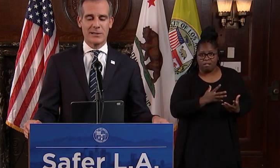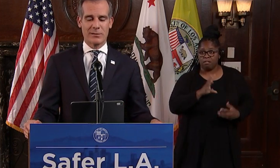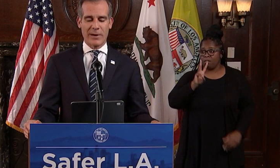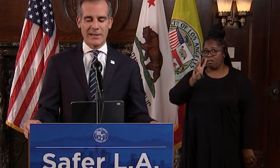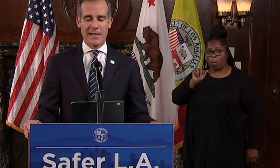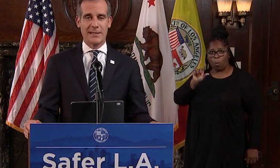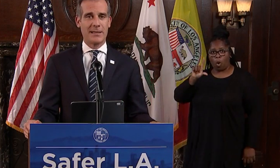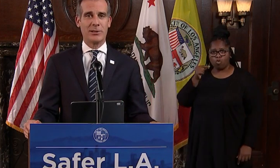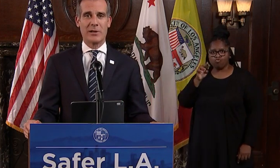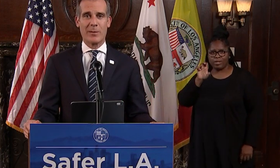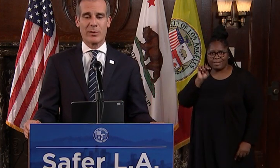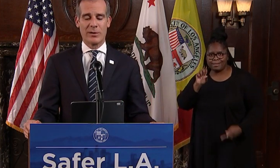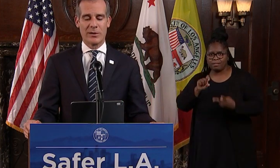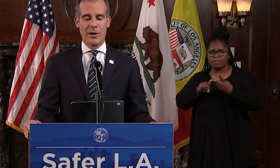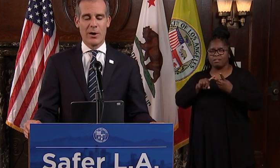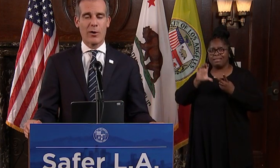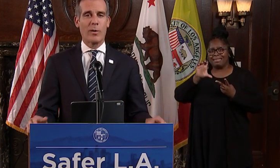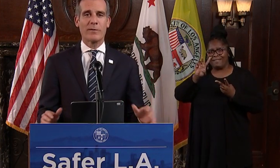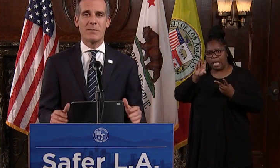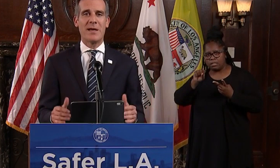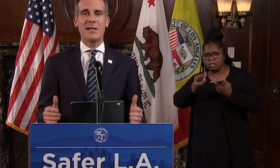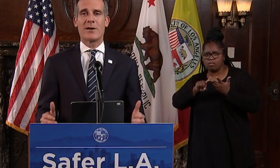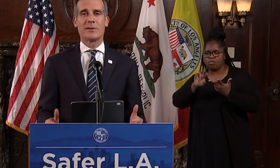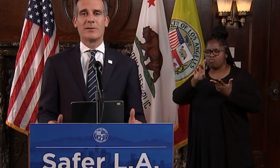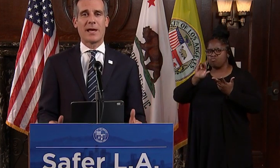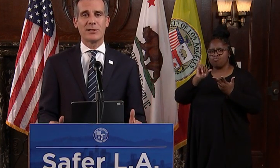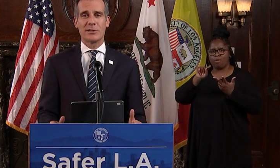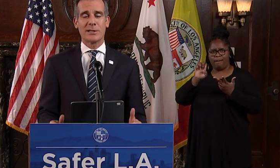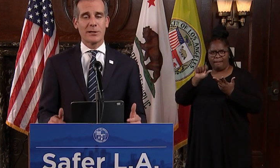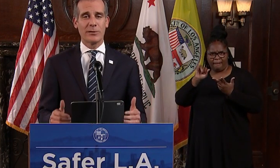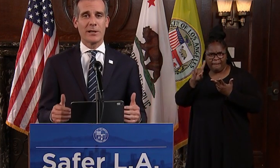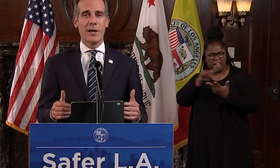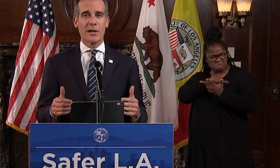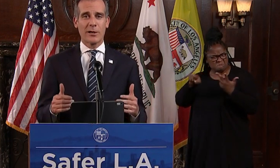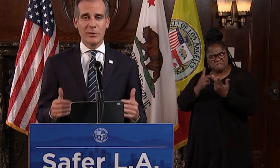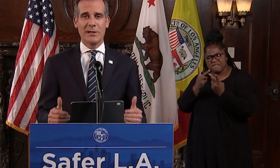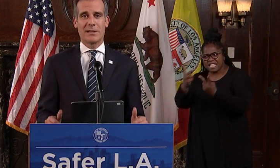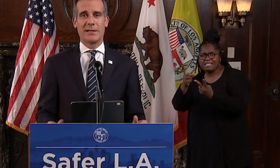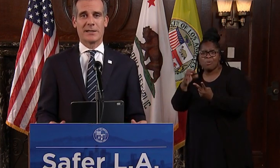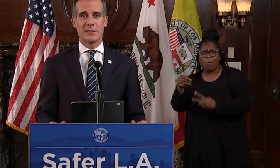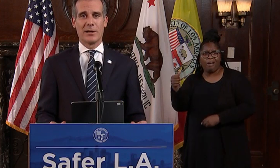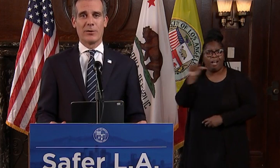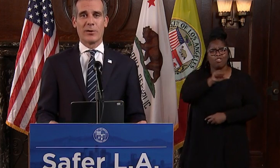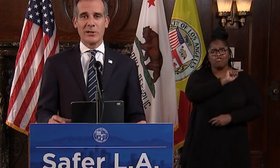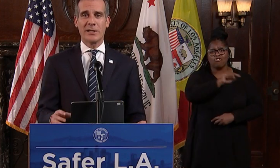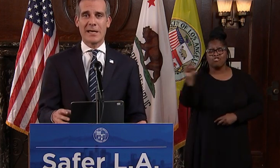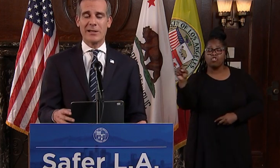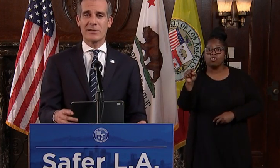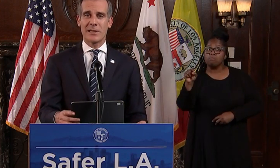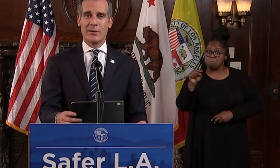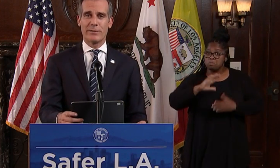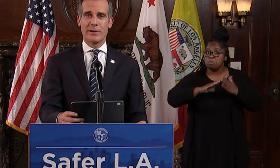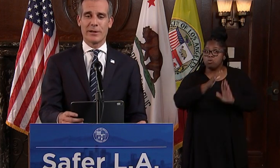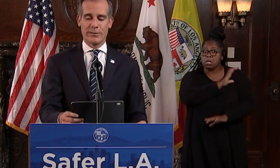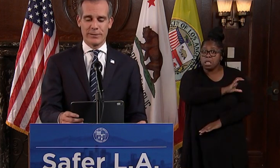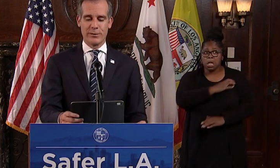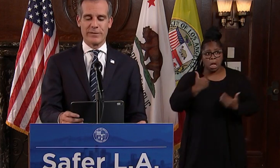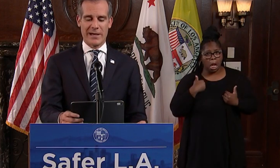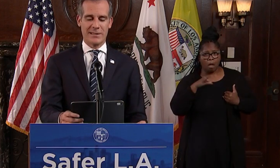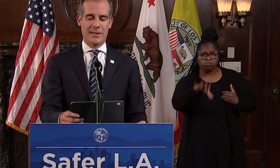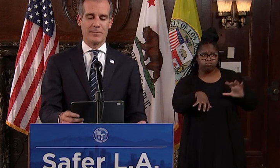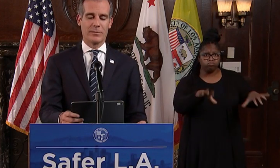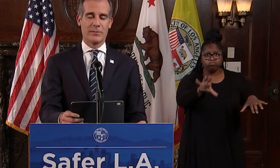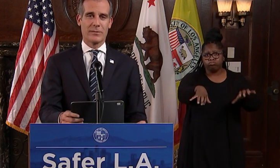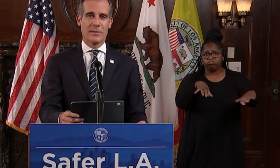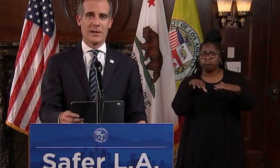CVS or Rite Aid in your neighborhood or one of the many other locations including community clinics where you can get yourself the flu